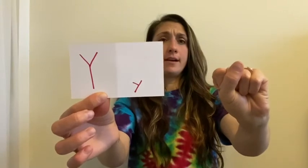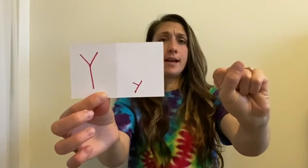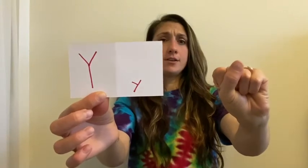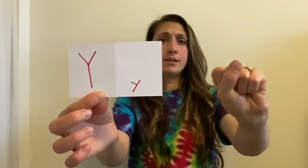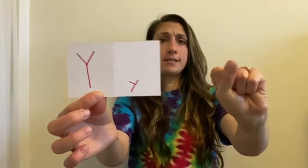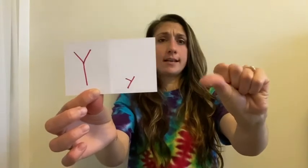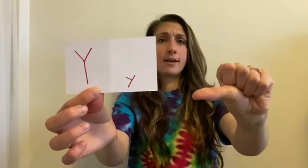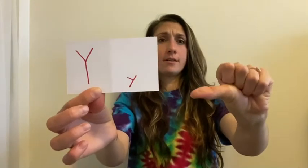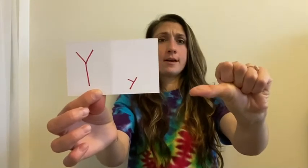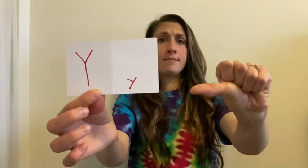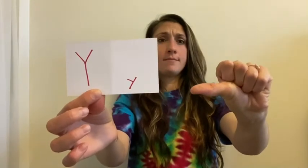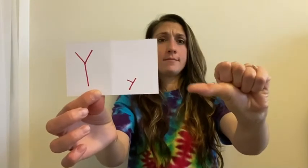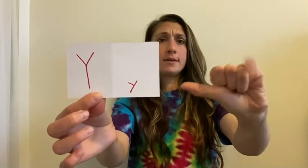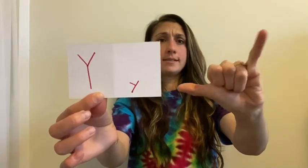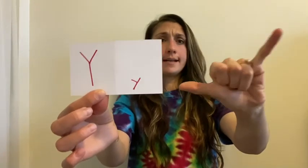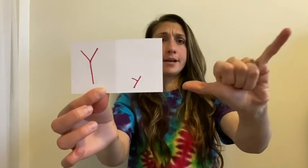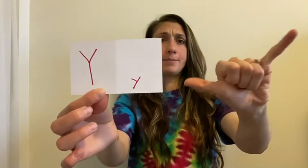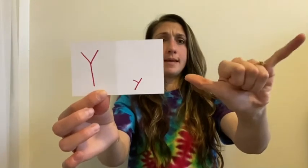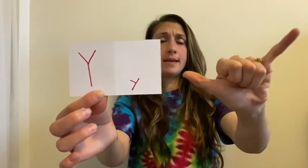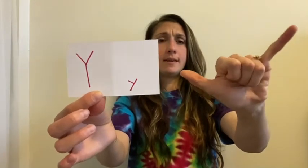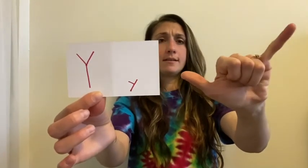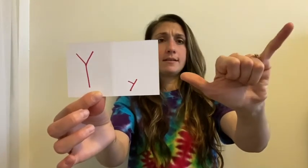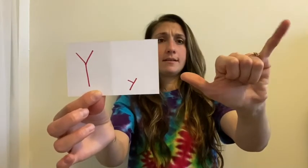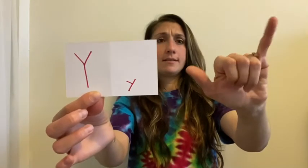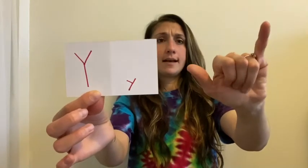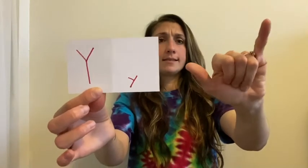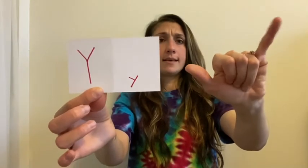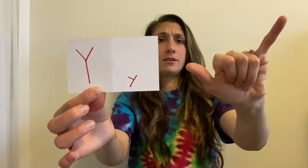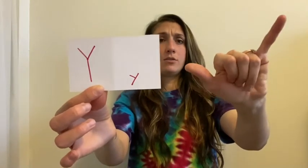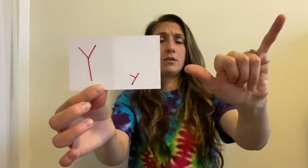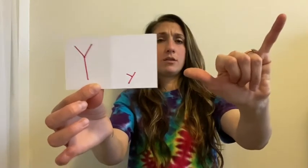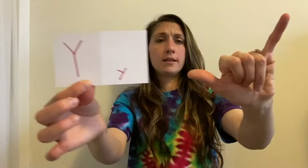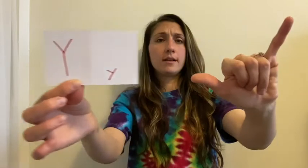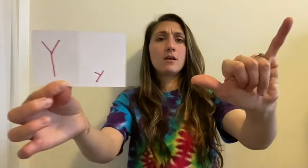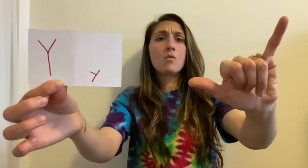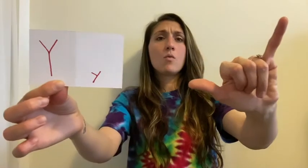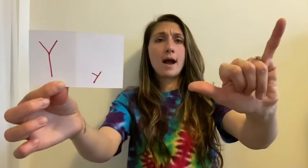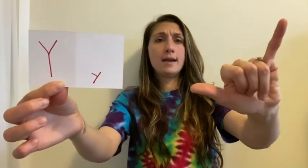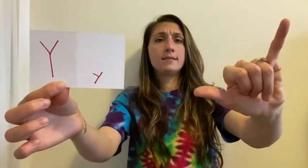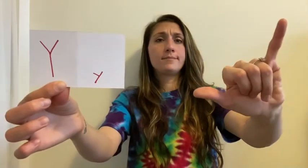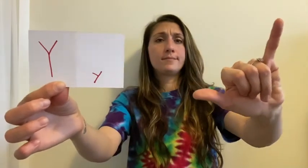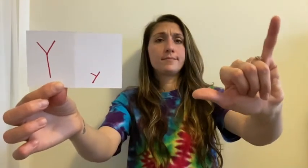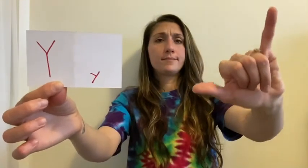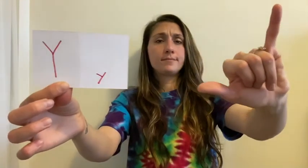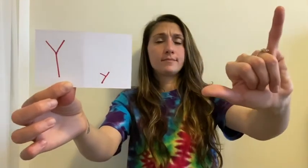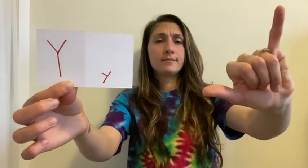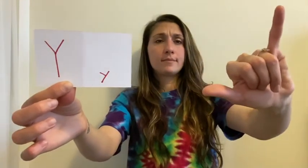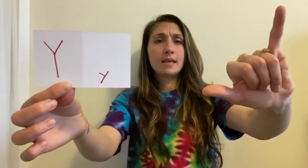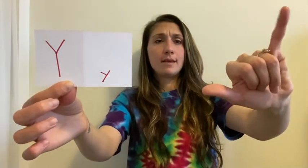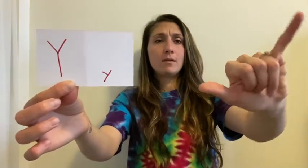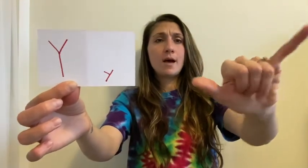and you're gonna stick out your thumb, stick out your pinky. That's how you do the letter Y. I made a Y.